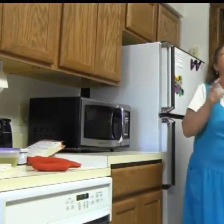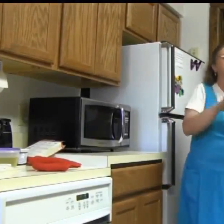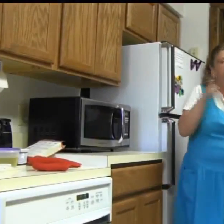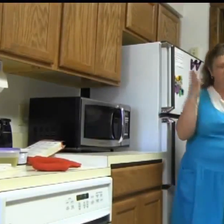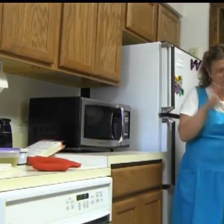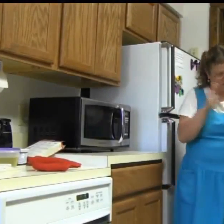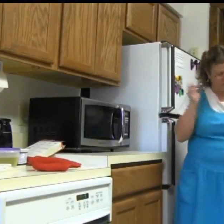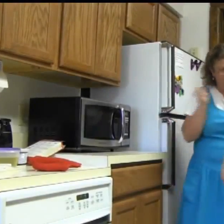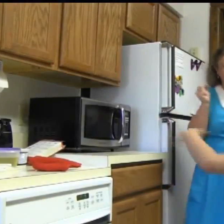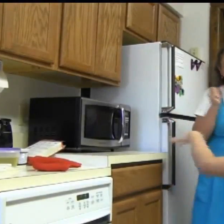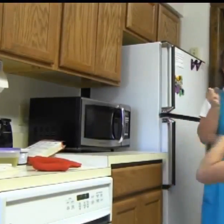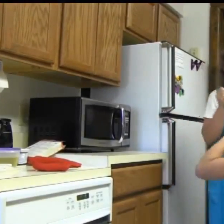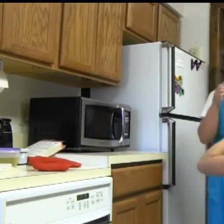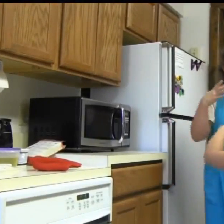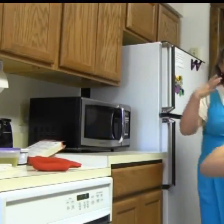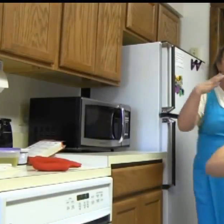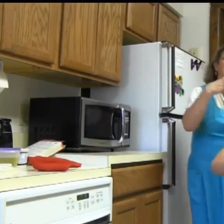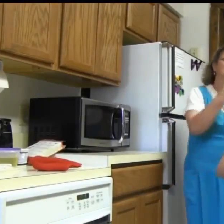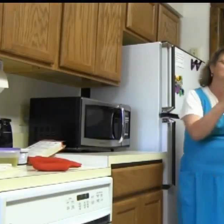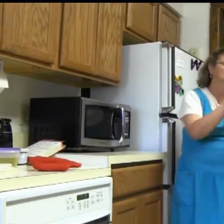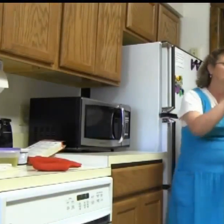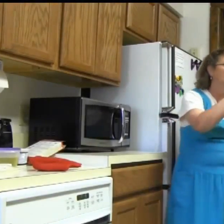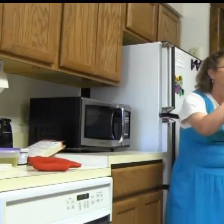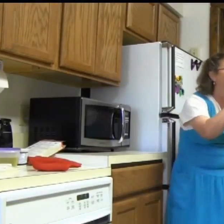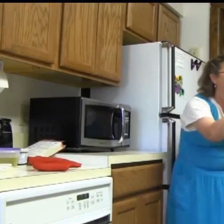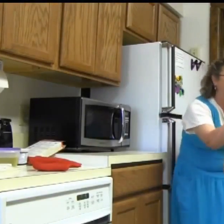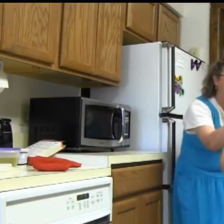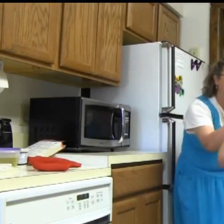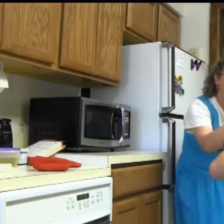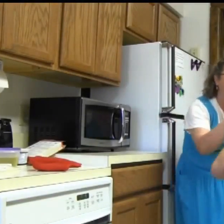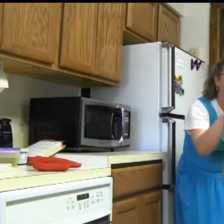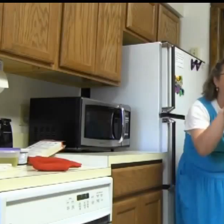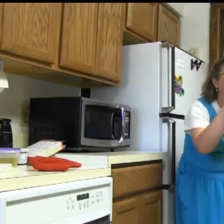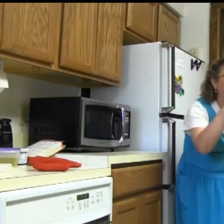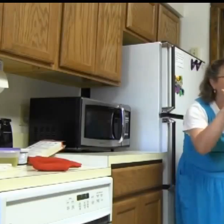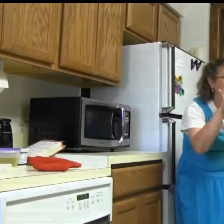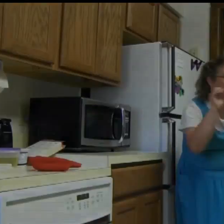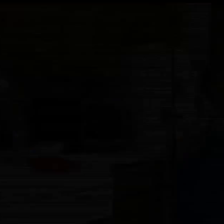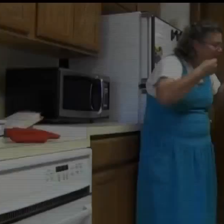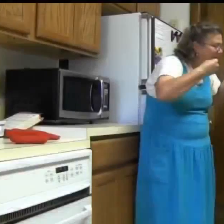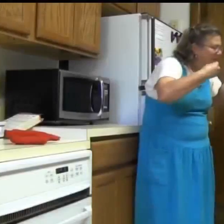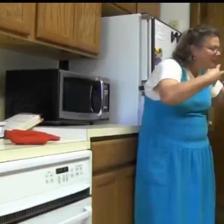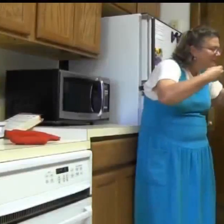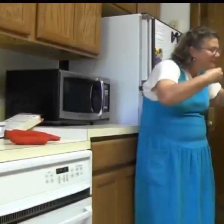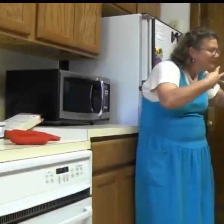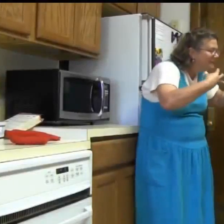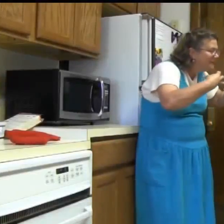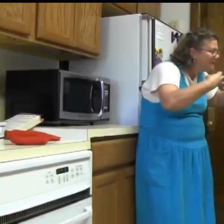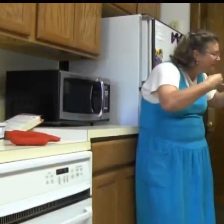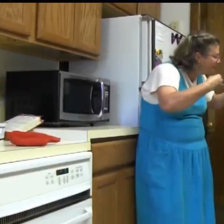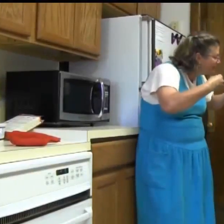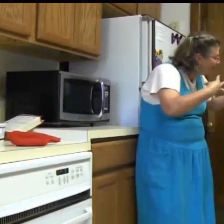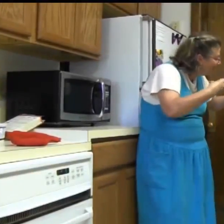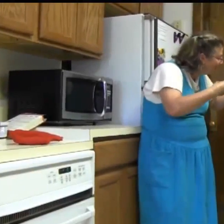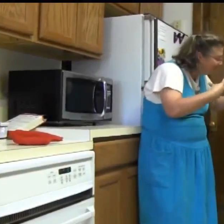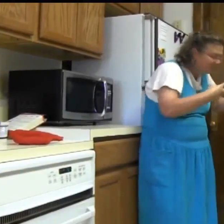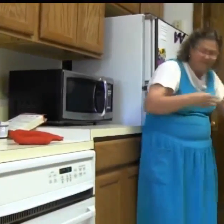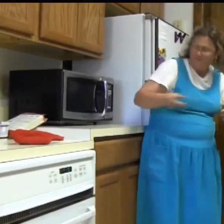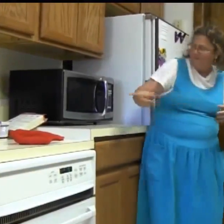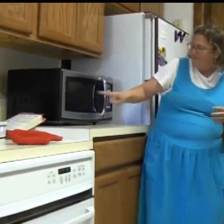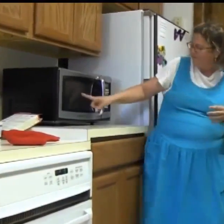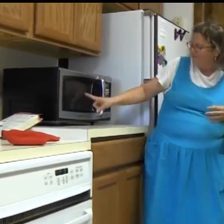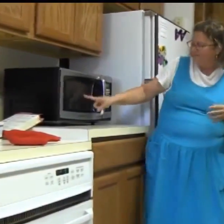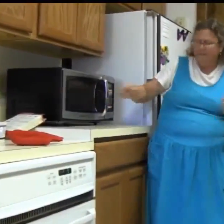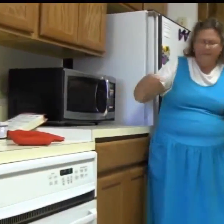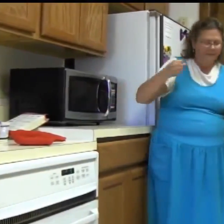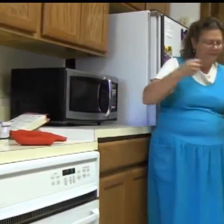Refrigerator. Refrigerator. And freezer. Or you could do this, R-E-F. Here